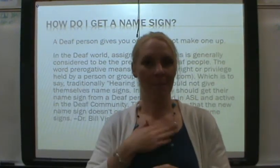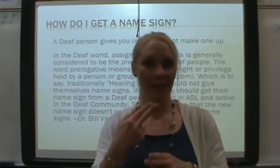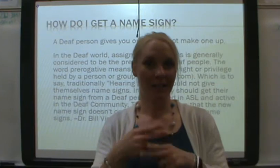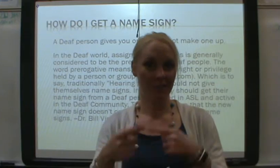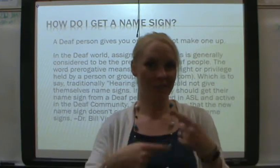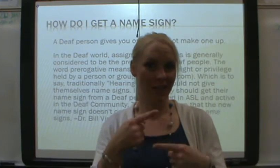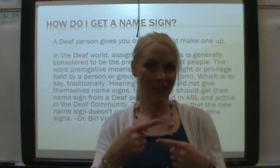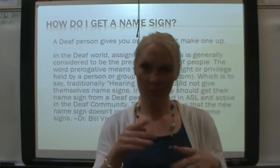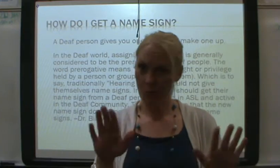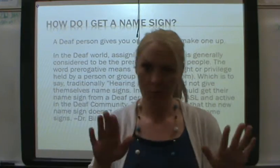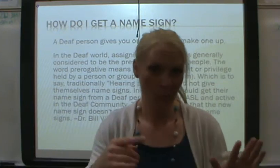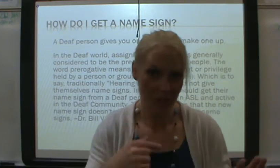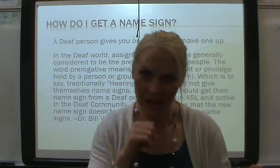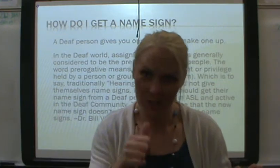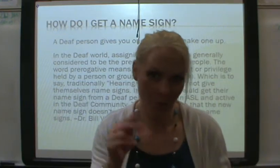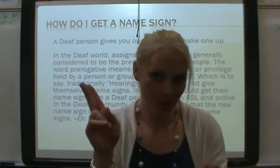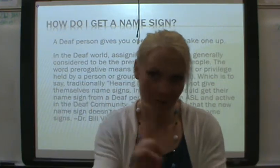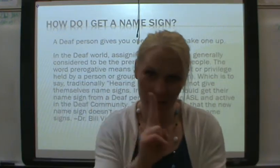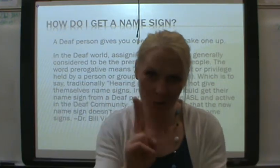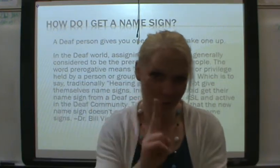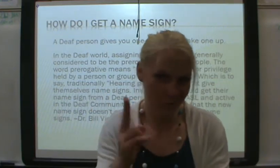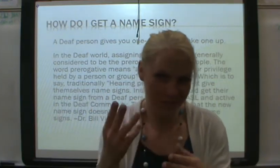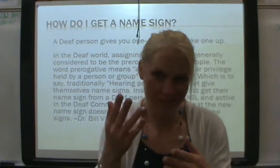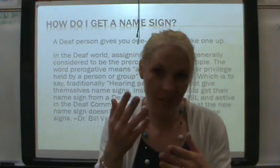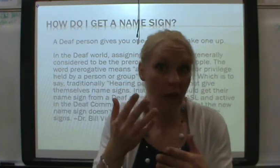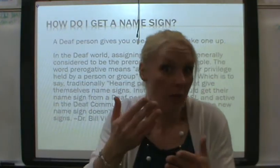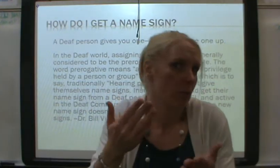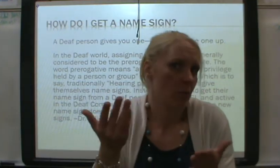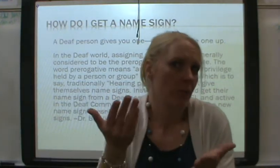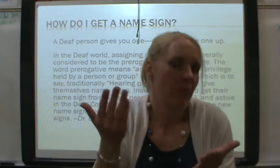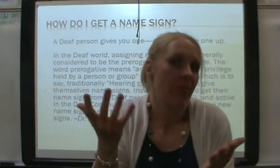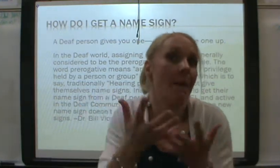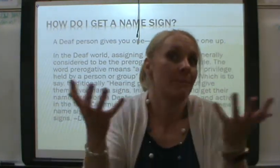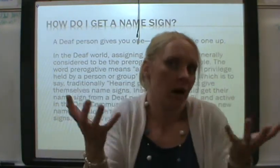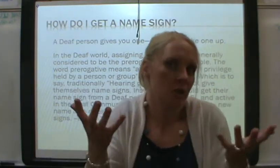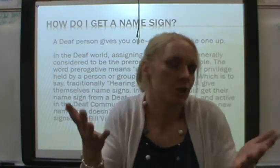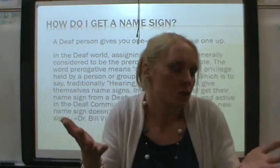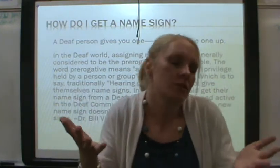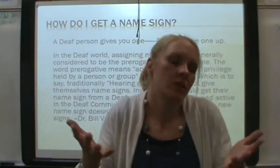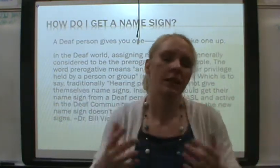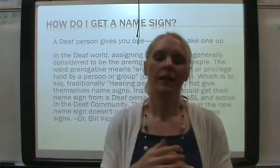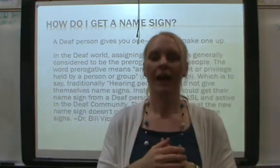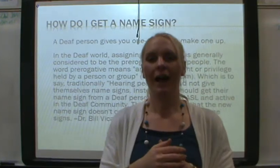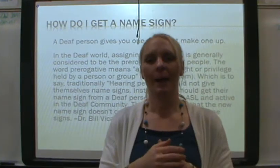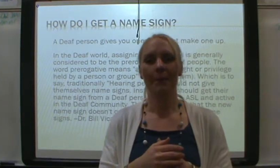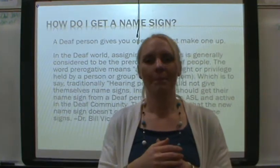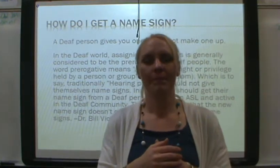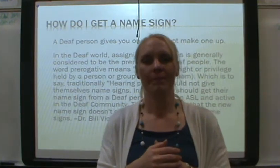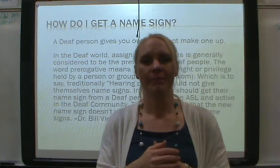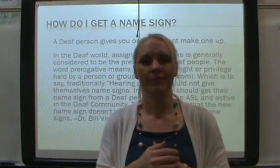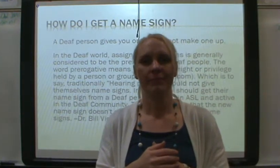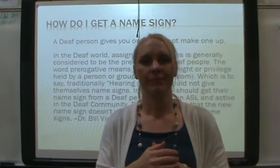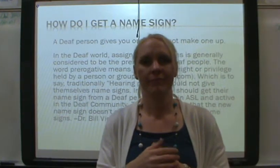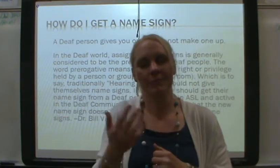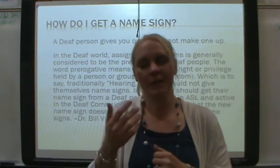my name sign, which I don't even use that much. Um, right?